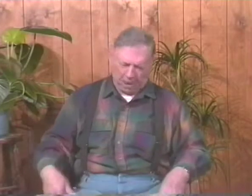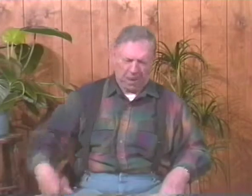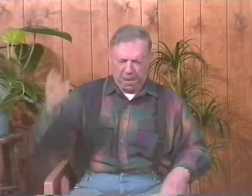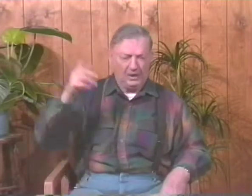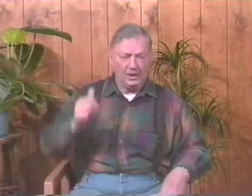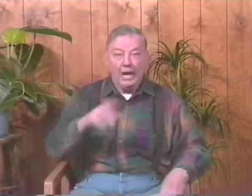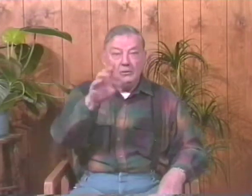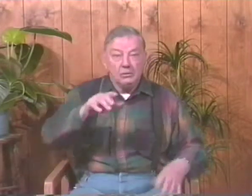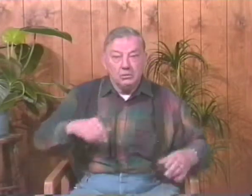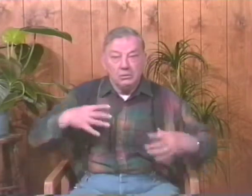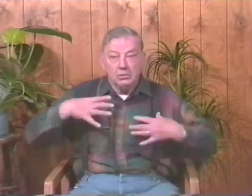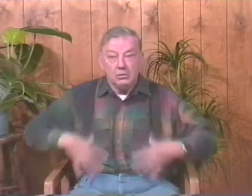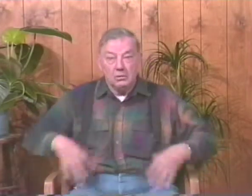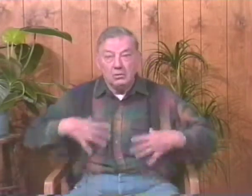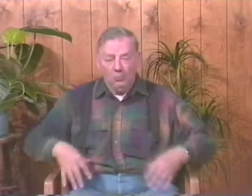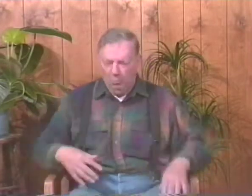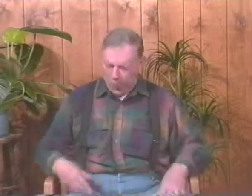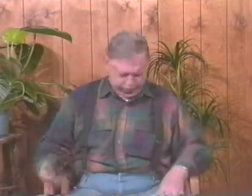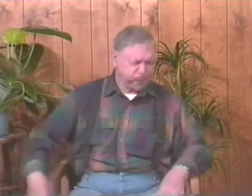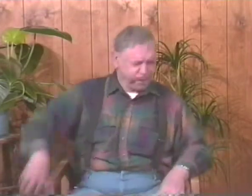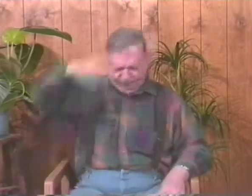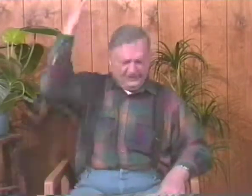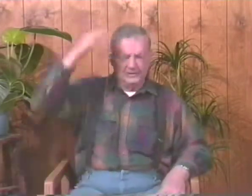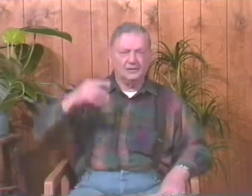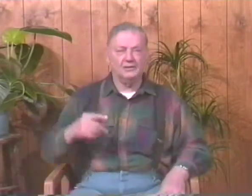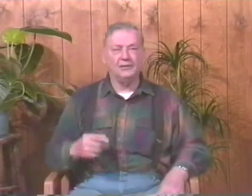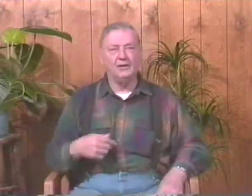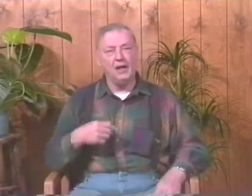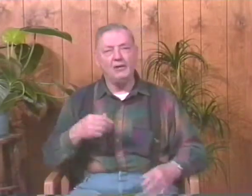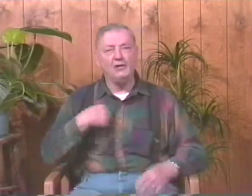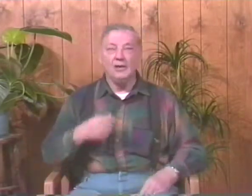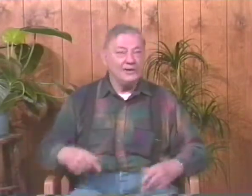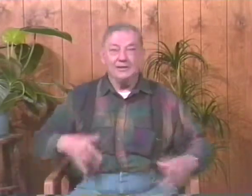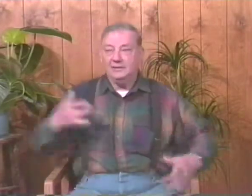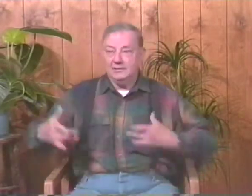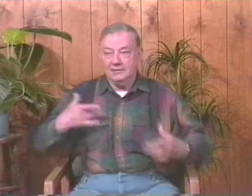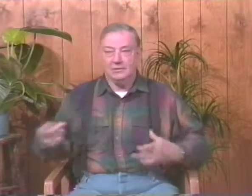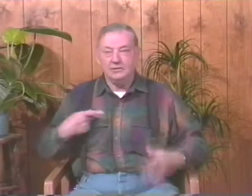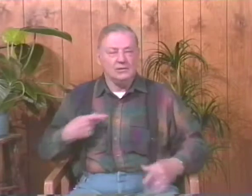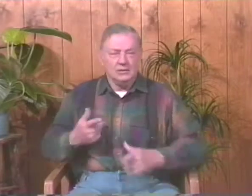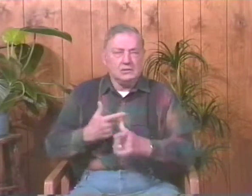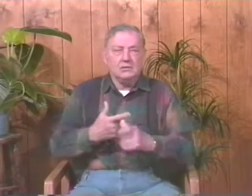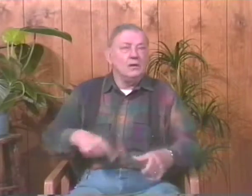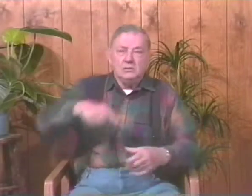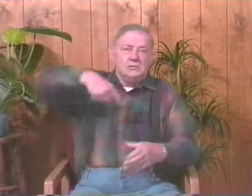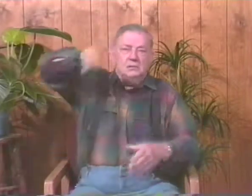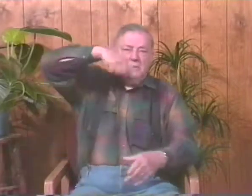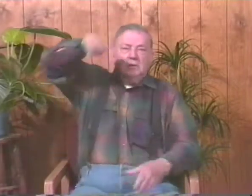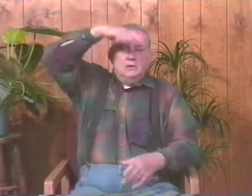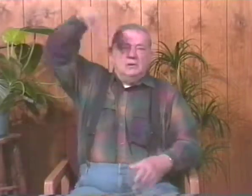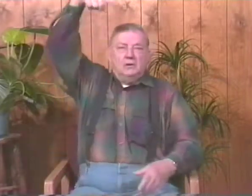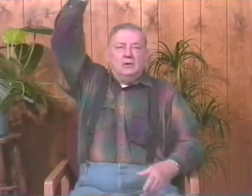with those boys? He said, sure, why not? He said, what about clothes? And he said, well, go get some. So, oh, I was excited. And so